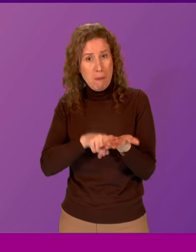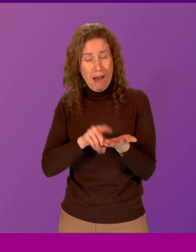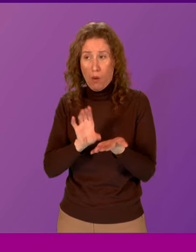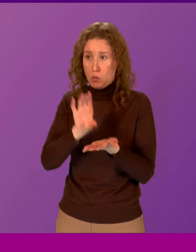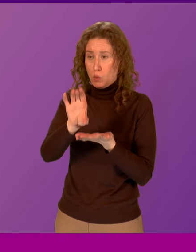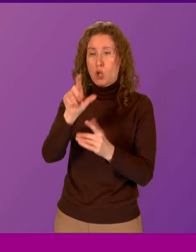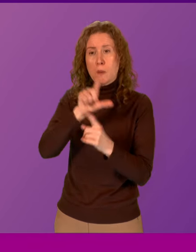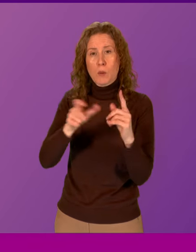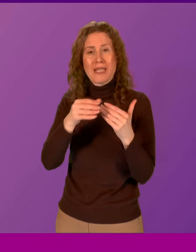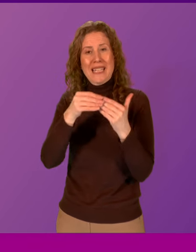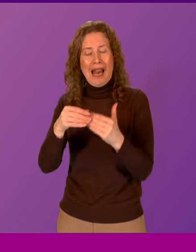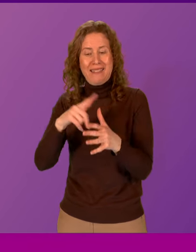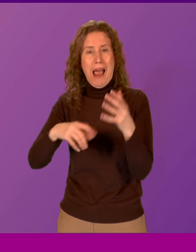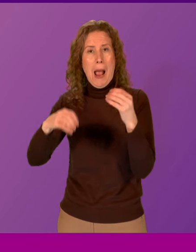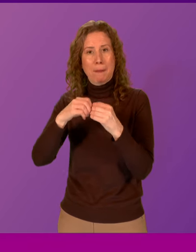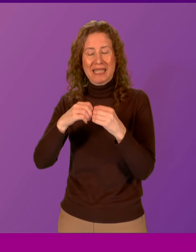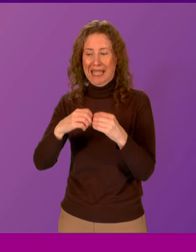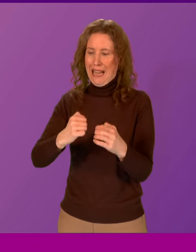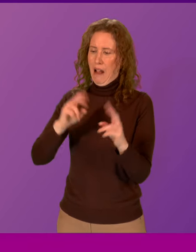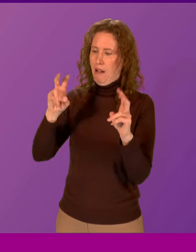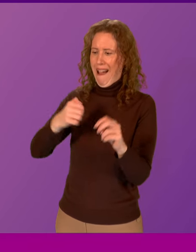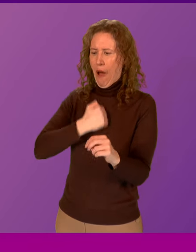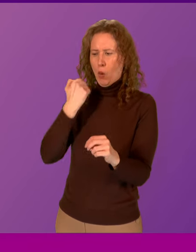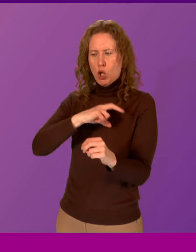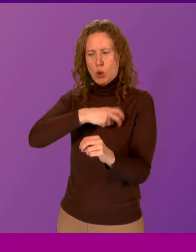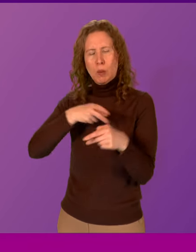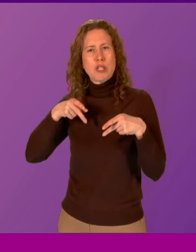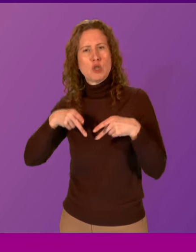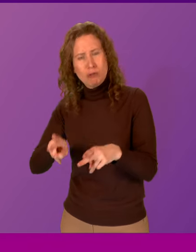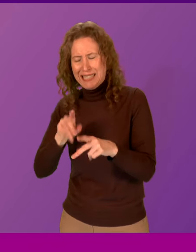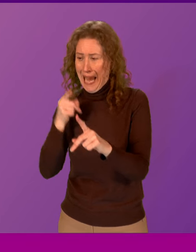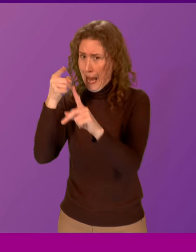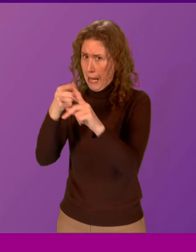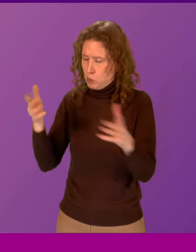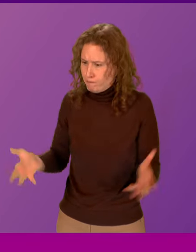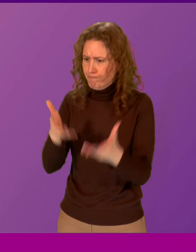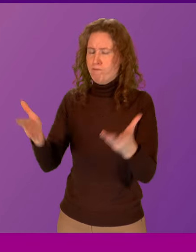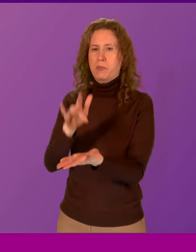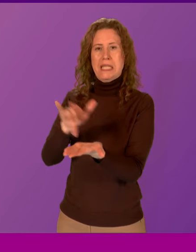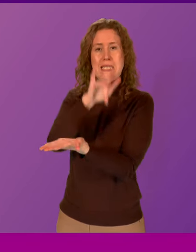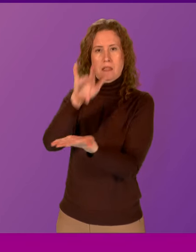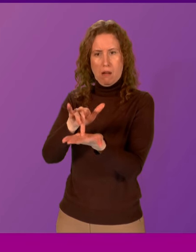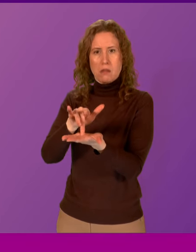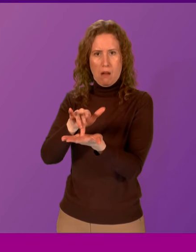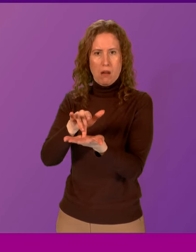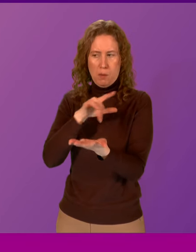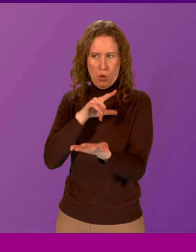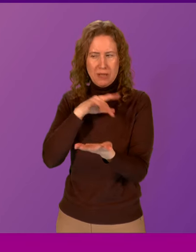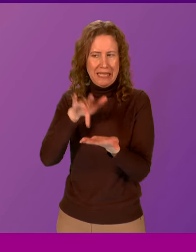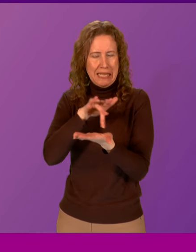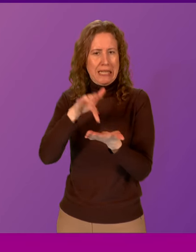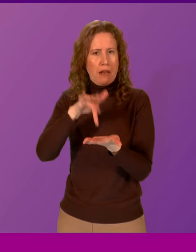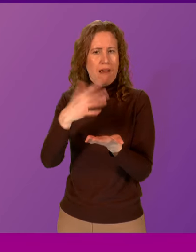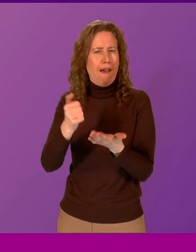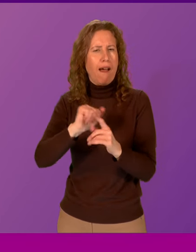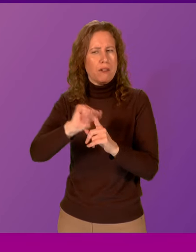the community-led Aberdeen Our Union Street initiative, which aims to revitalise the town centre building of the city centres regeneration plans. But if